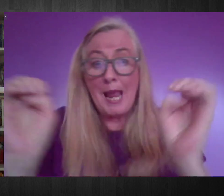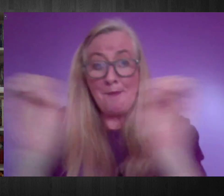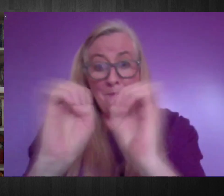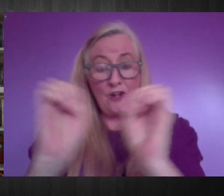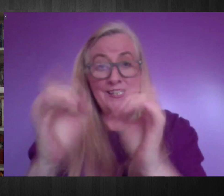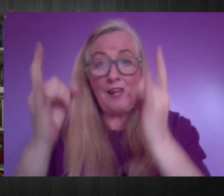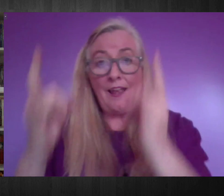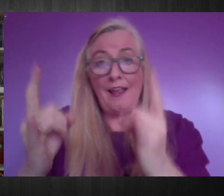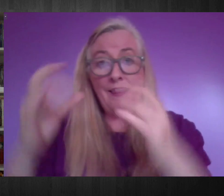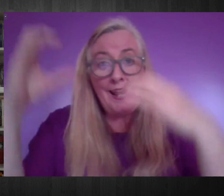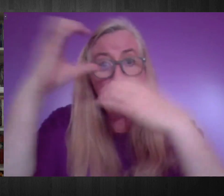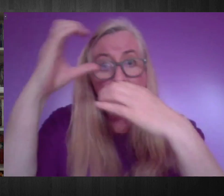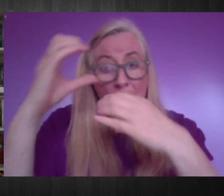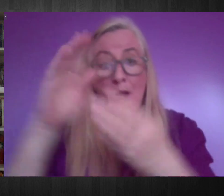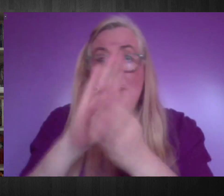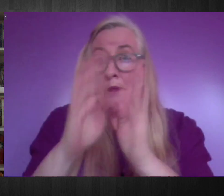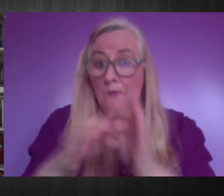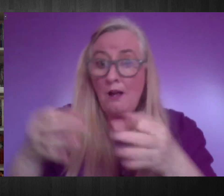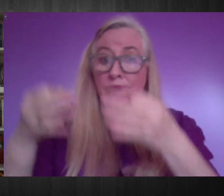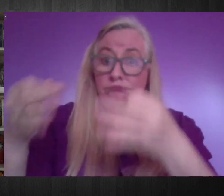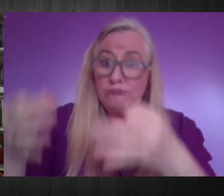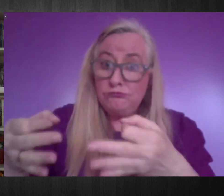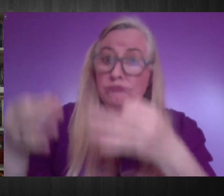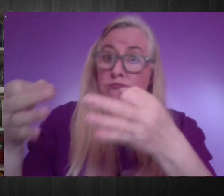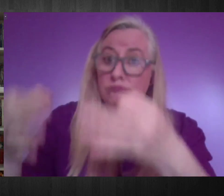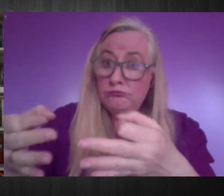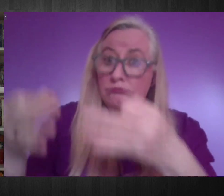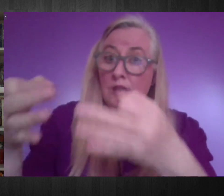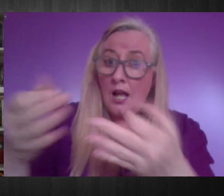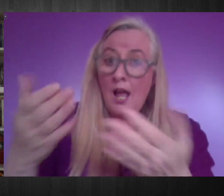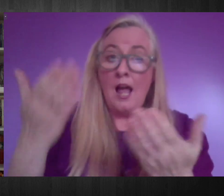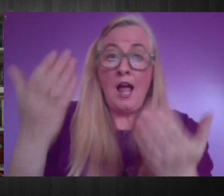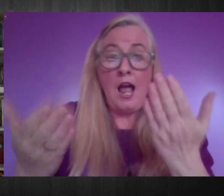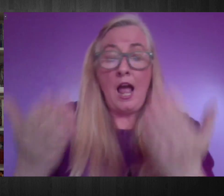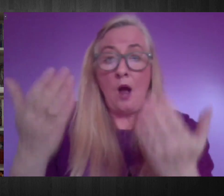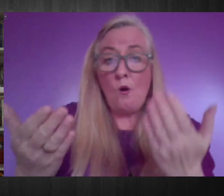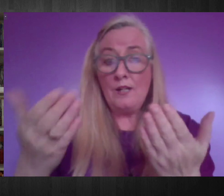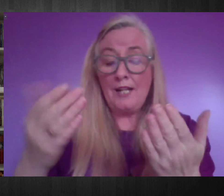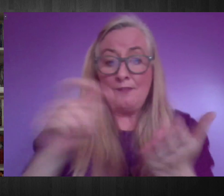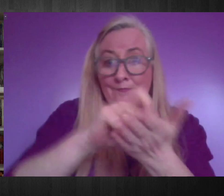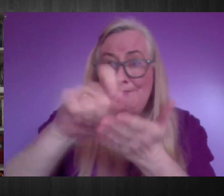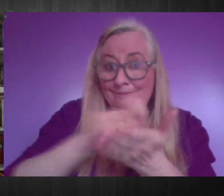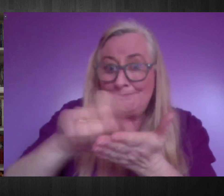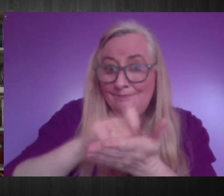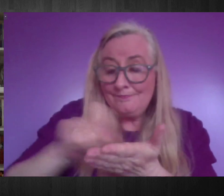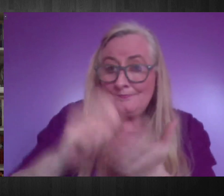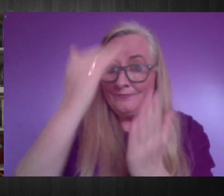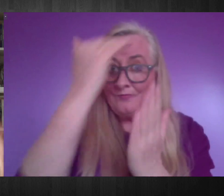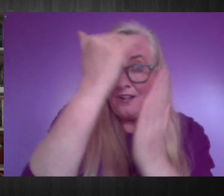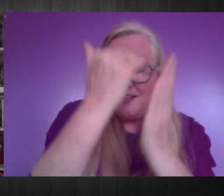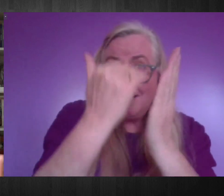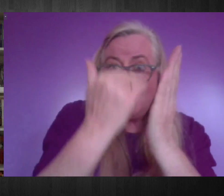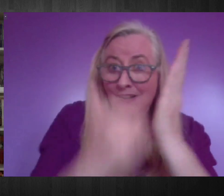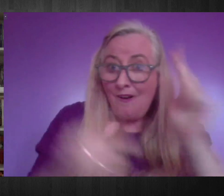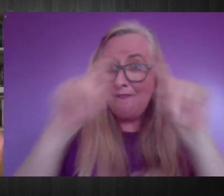ventilators, how they were being sent or resuscitation forms so that they were not